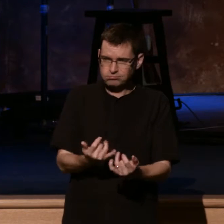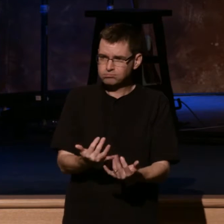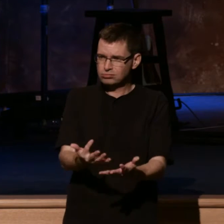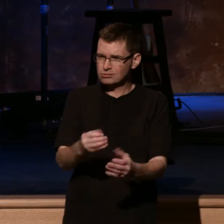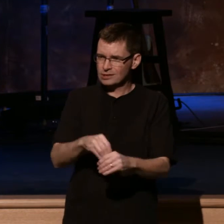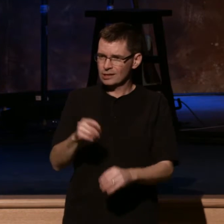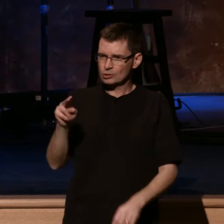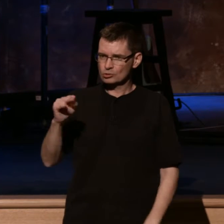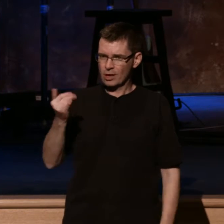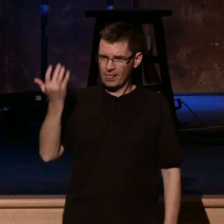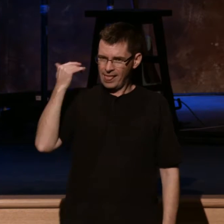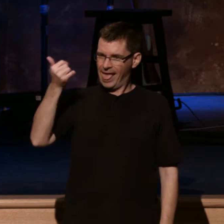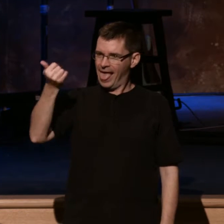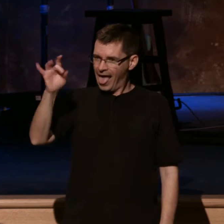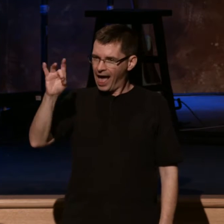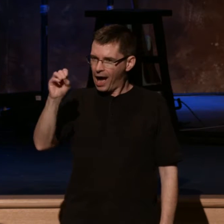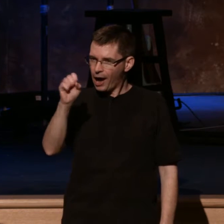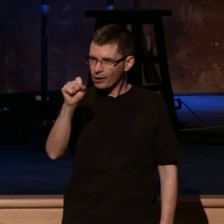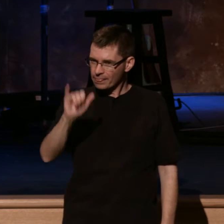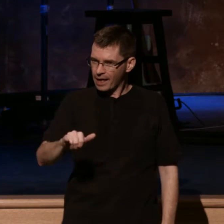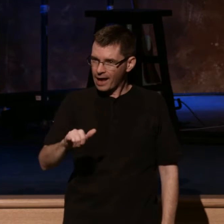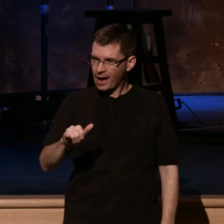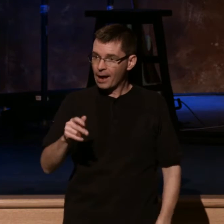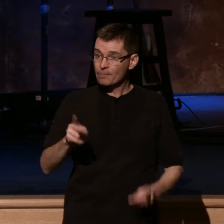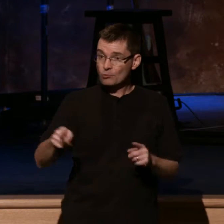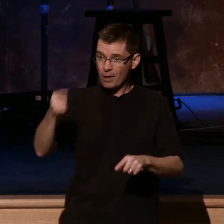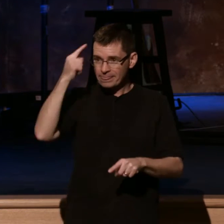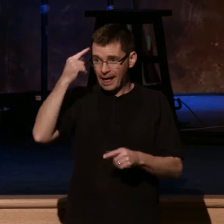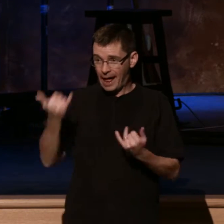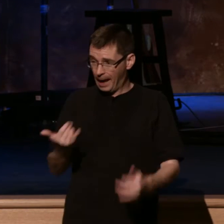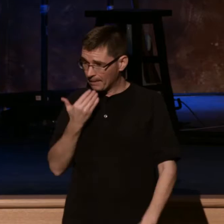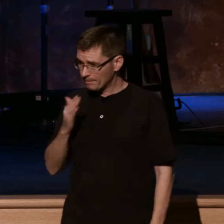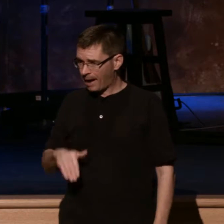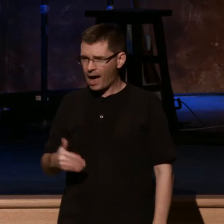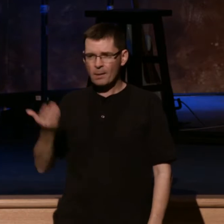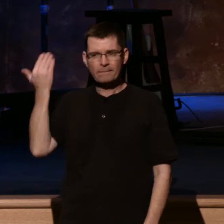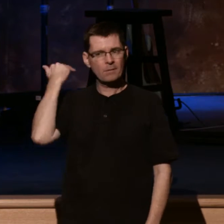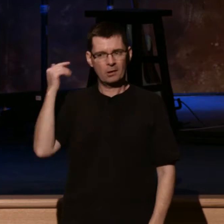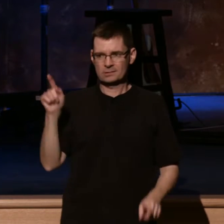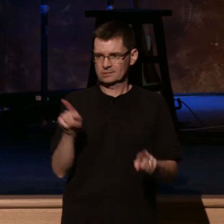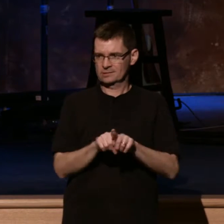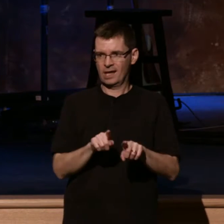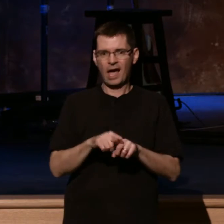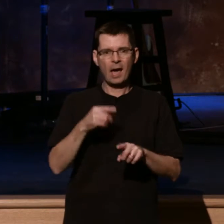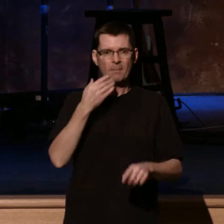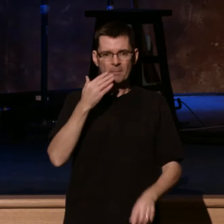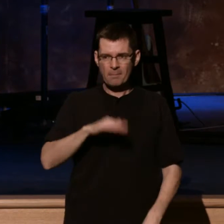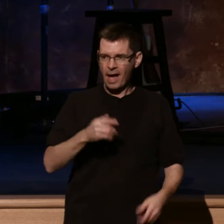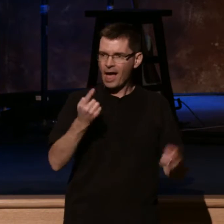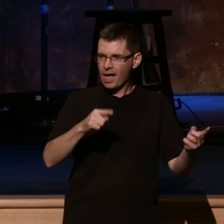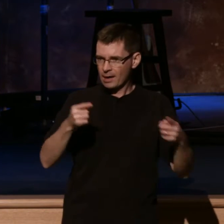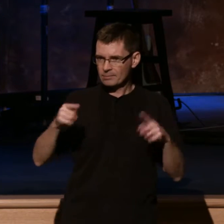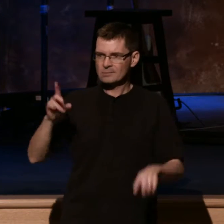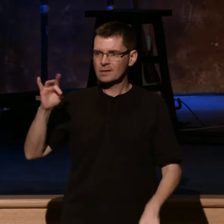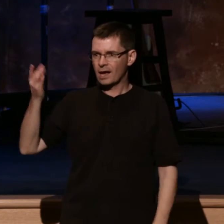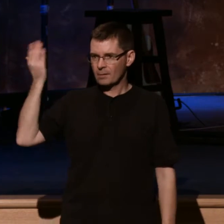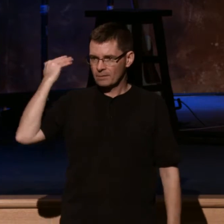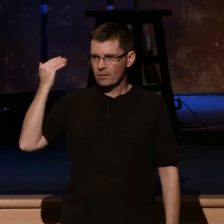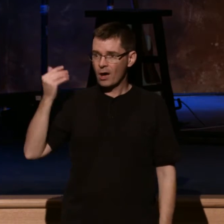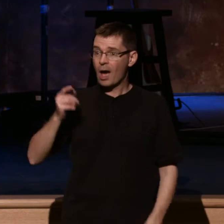never been this bad before. But brothers and sisters, the power of God and the gospel and working God's people can turn things around like